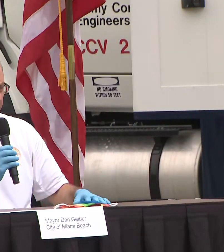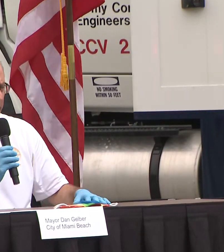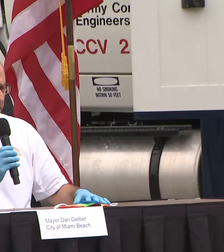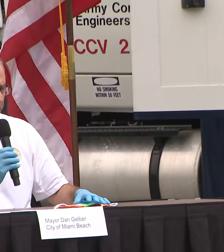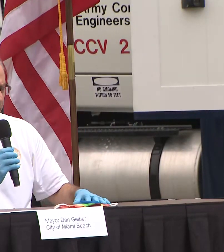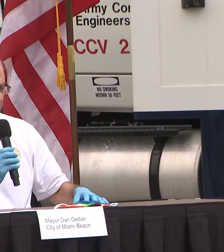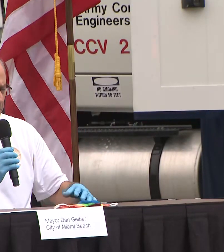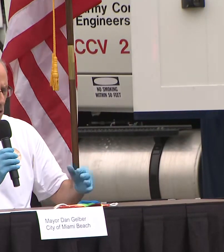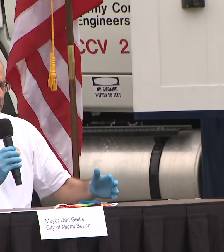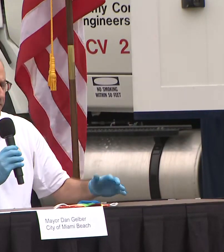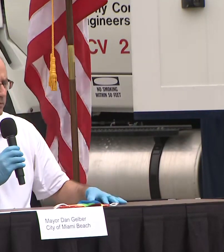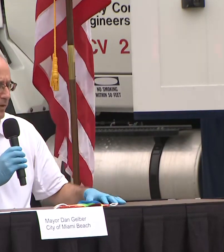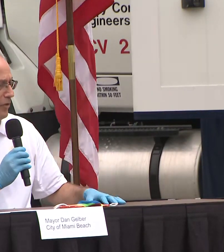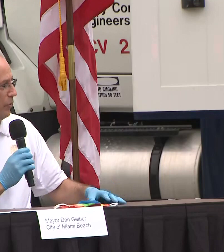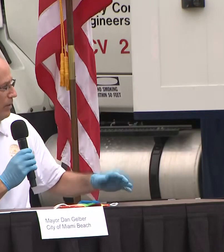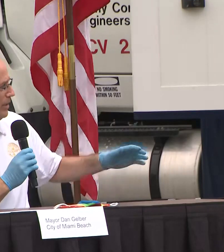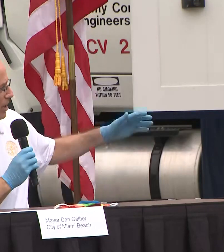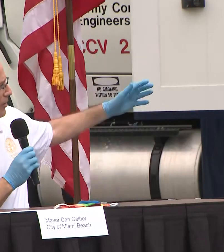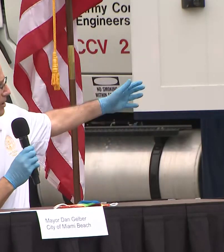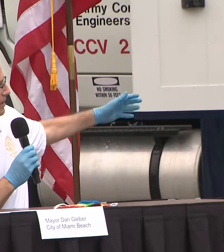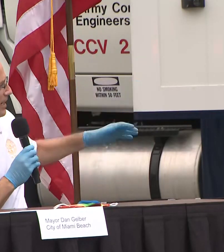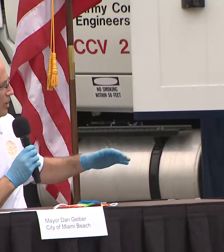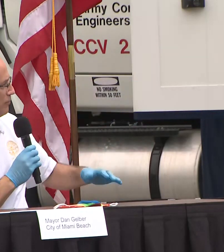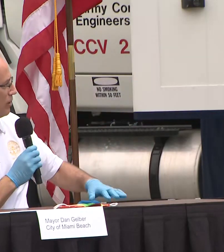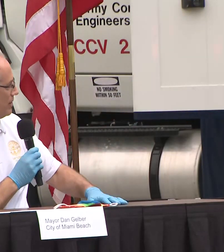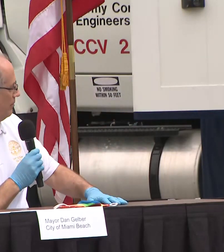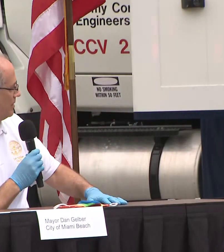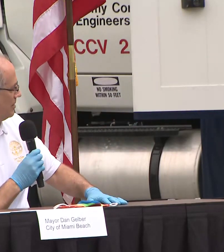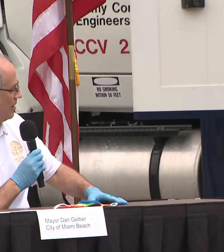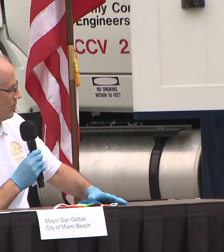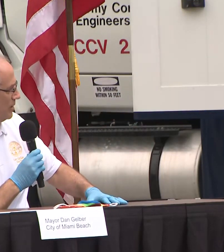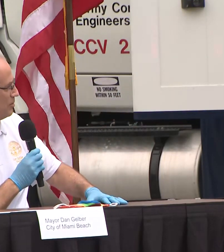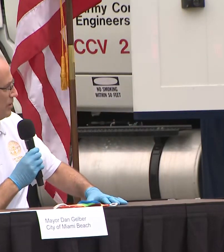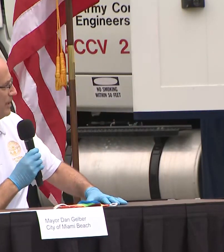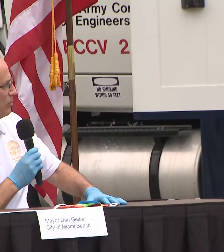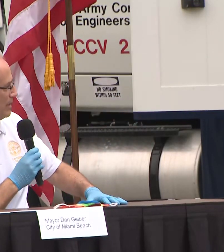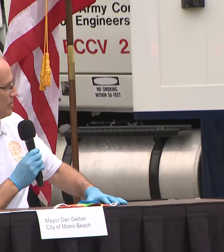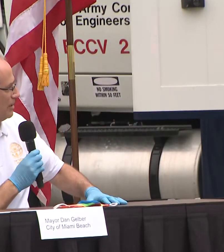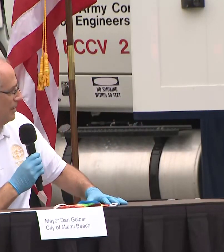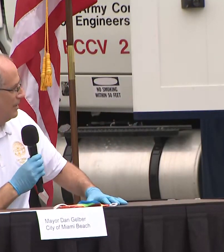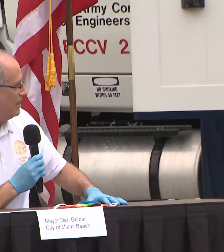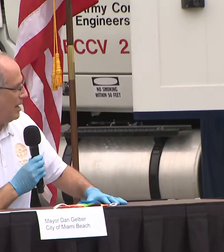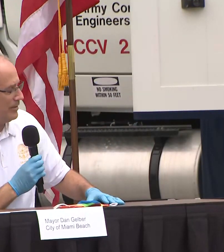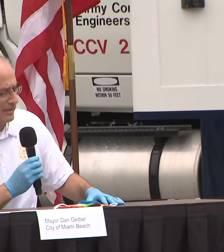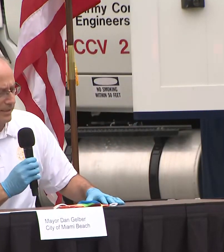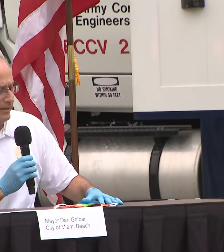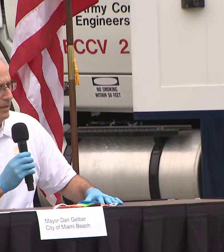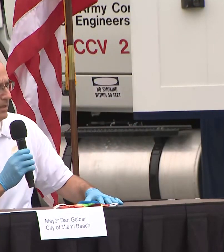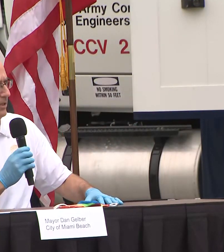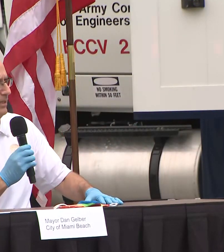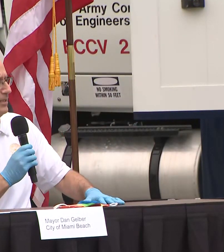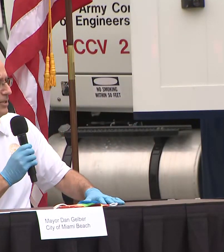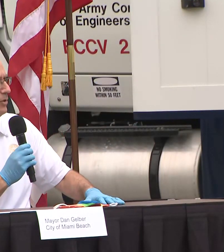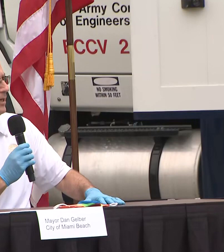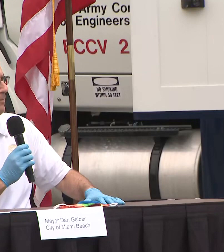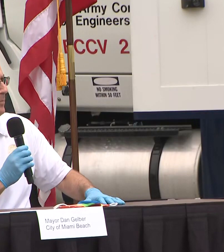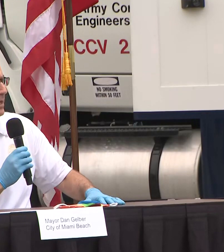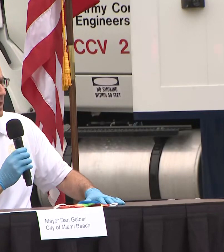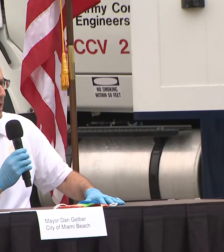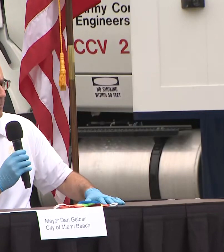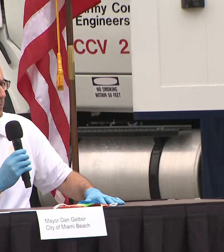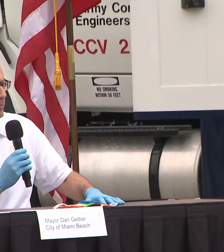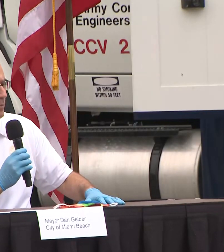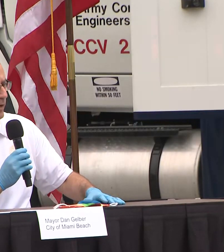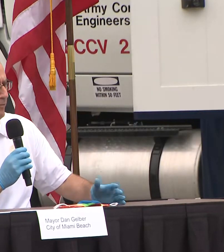we're we're frankly part of this with you and we know you're going to take over our convention center it wasn't really a question obviously you need to do it